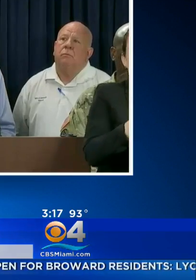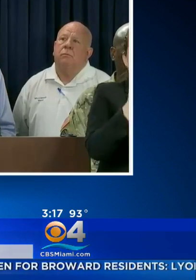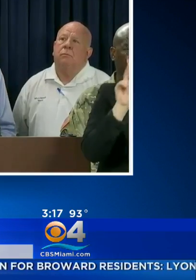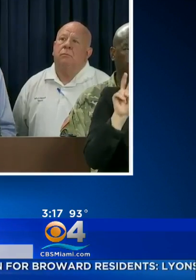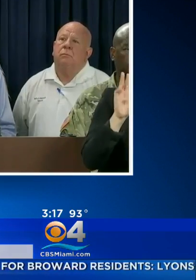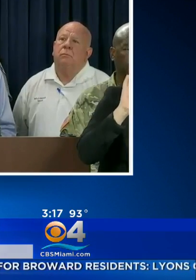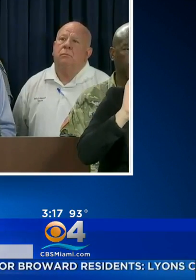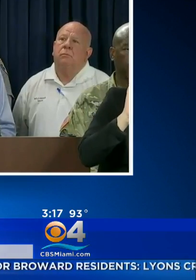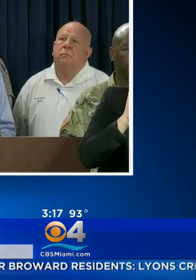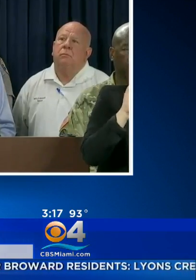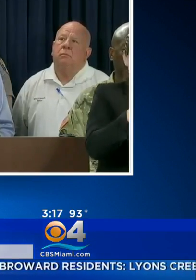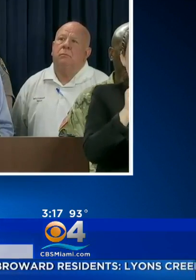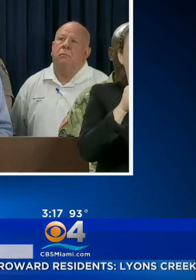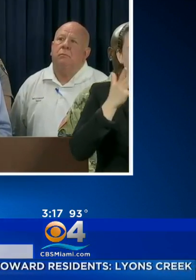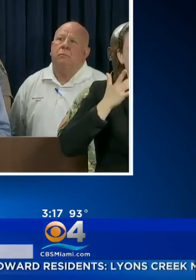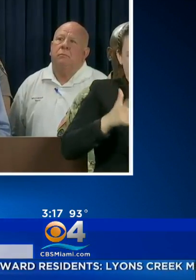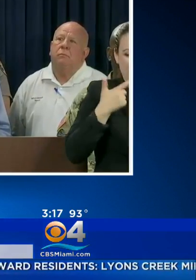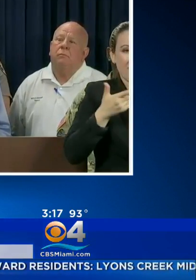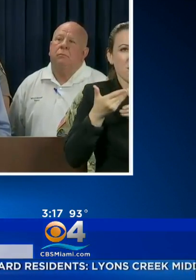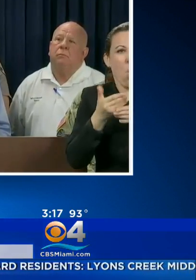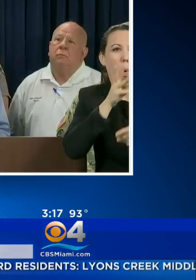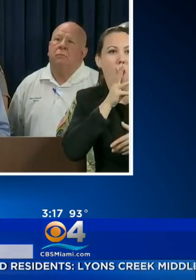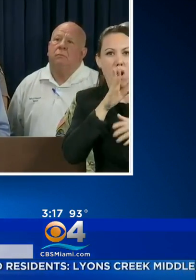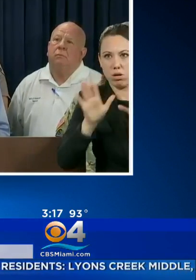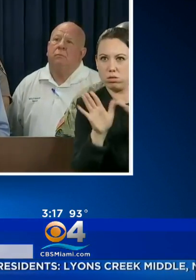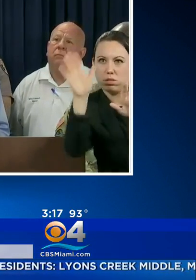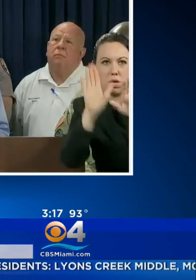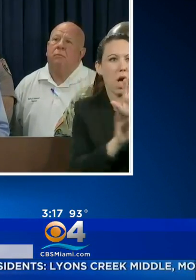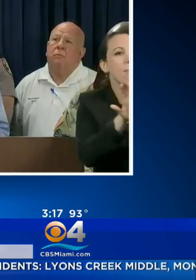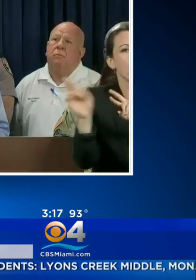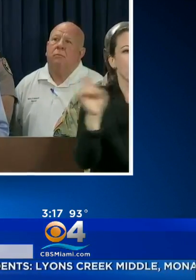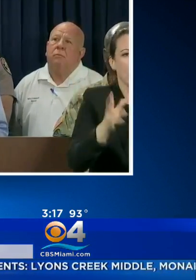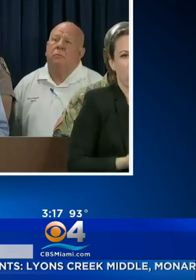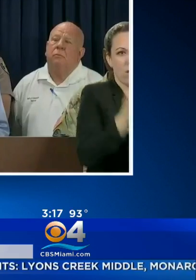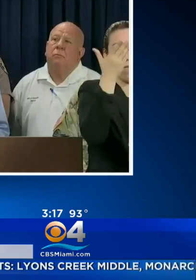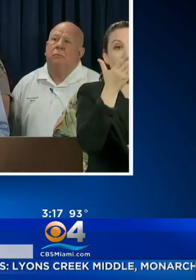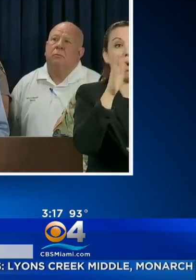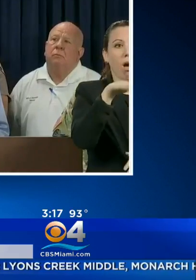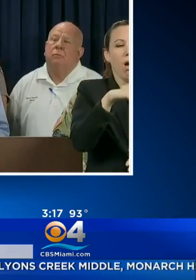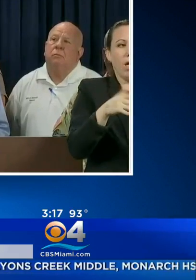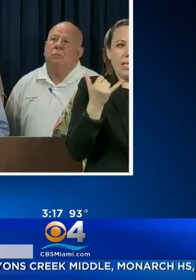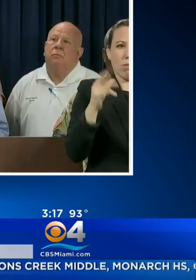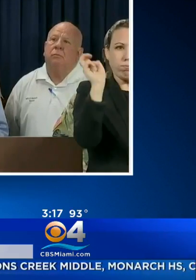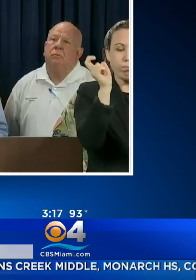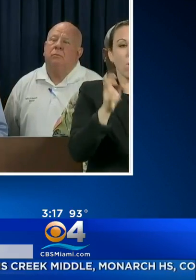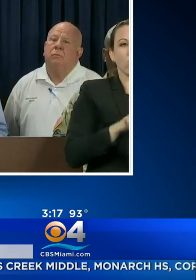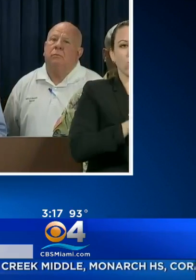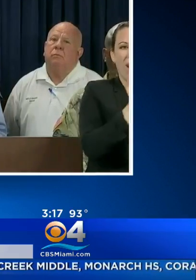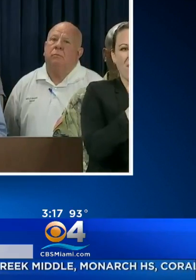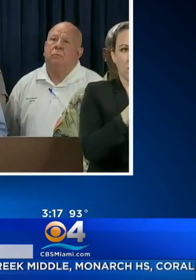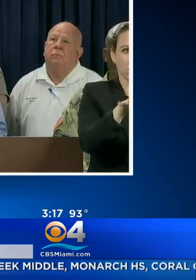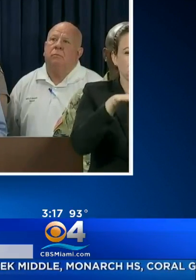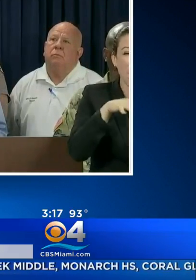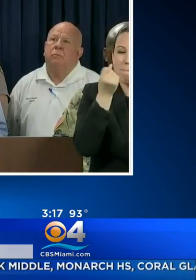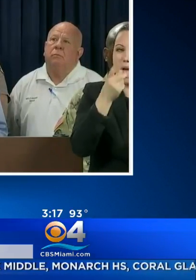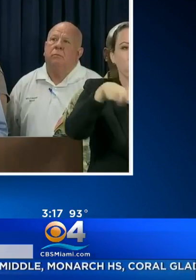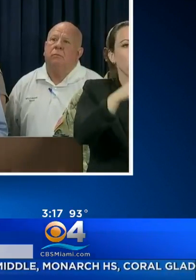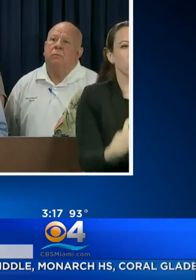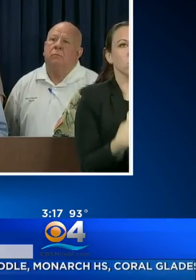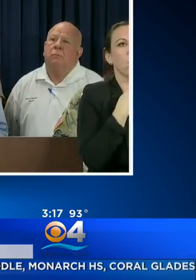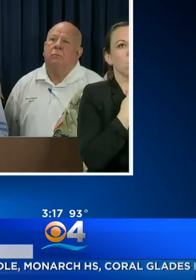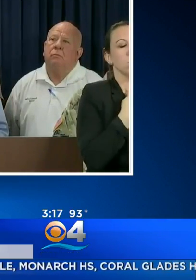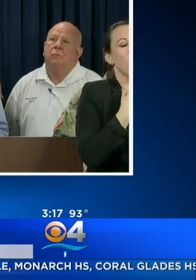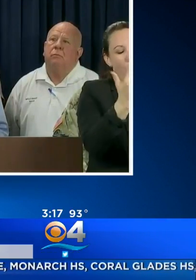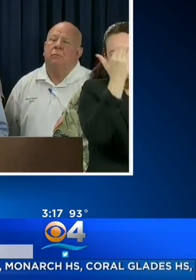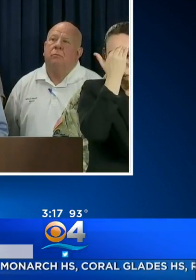SHOULD BE PREPARED TO LEAVE. TRAFFIC. MANY OF YOU I KNOW ARE ALREADY STUCK IN TRAFFIC. I KNOW IT HAS TO BE